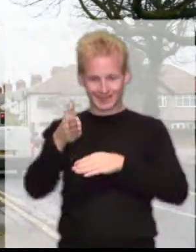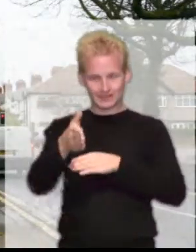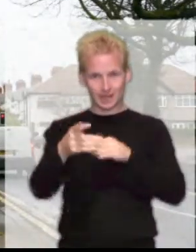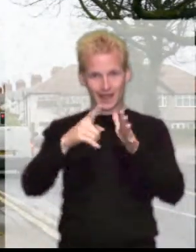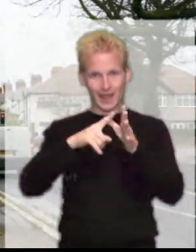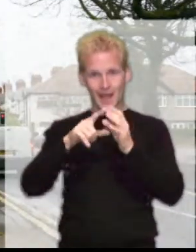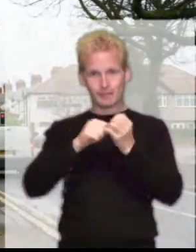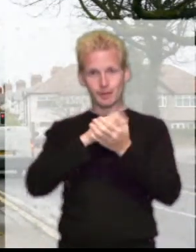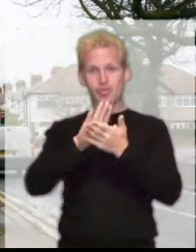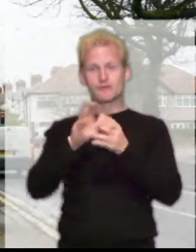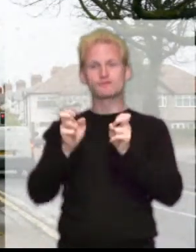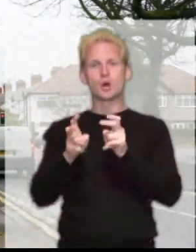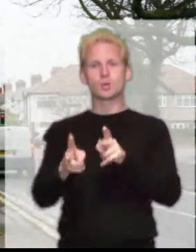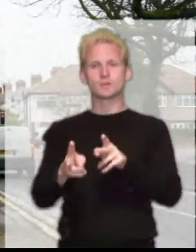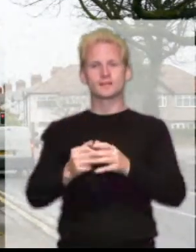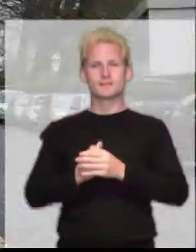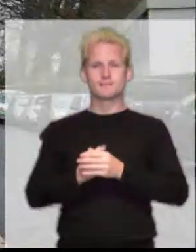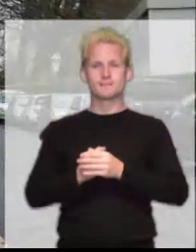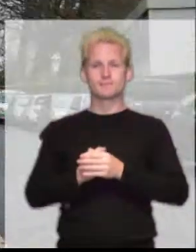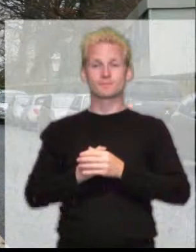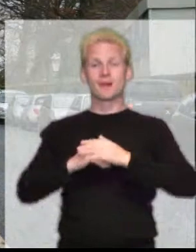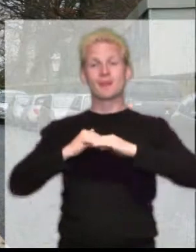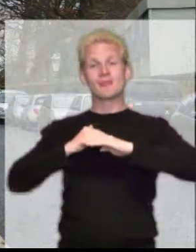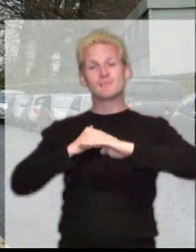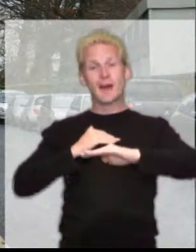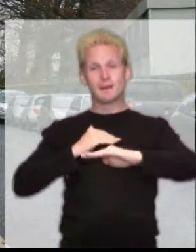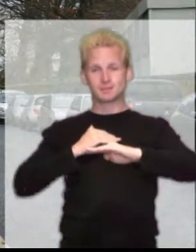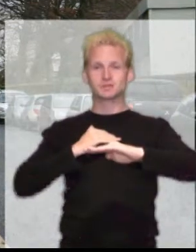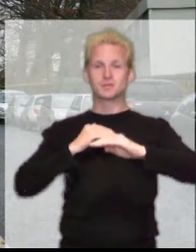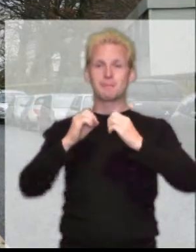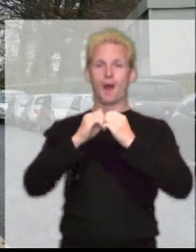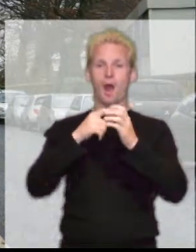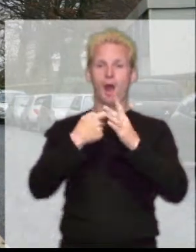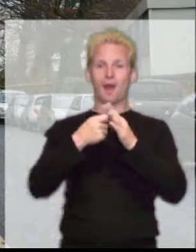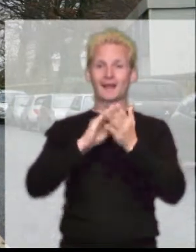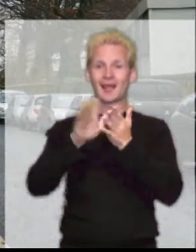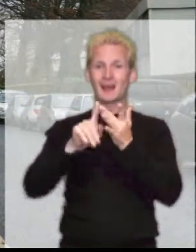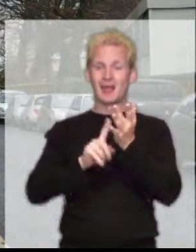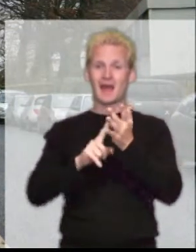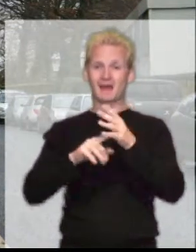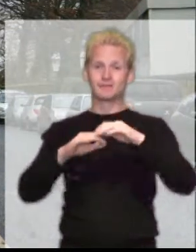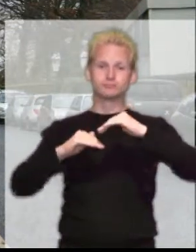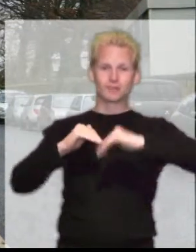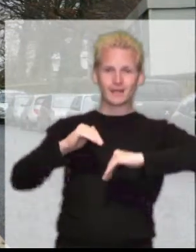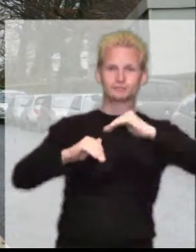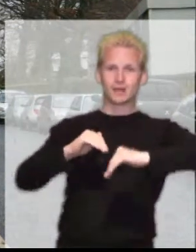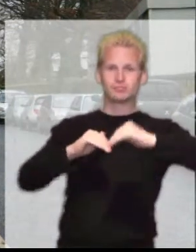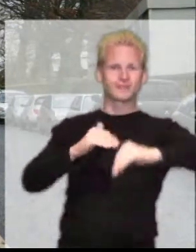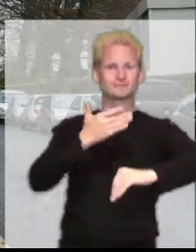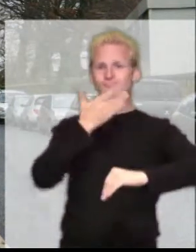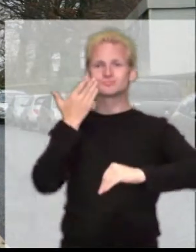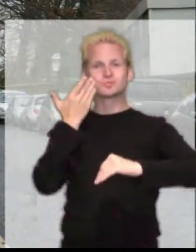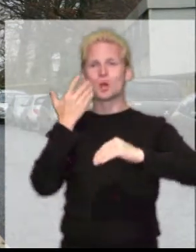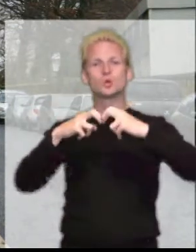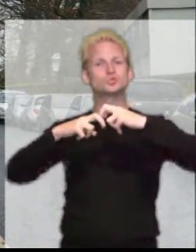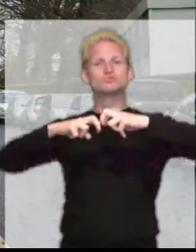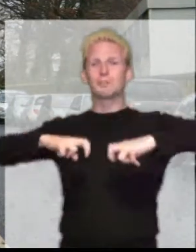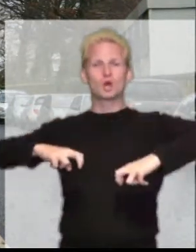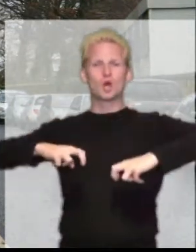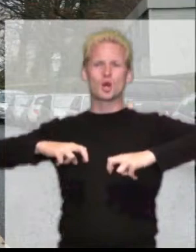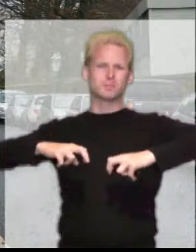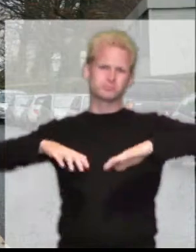Egberth Road. The pavements on Bark Hill Road have several breaks without dropped curbs.